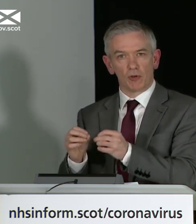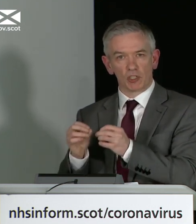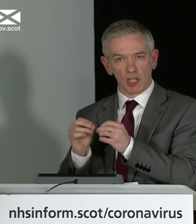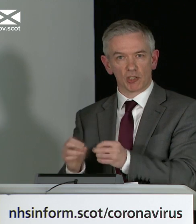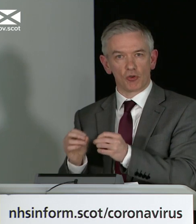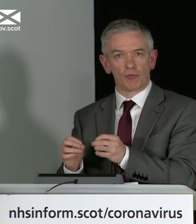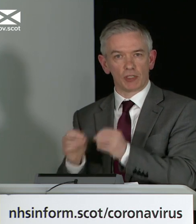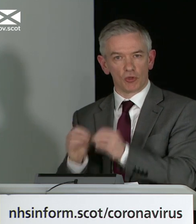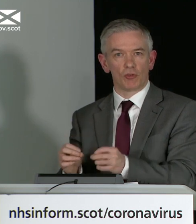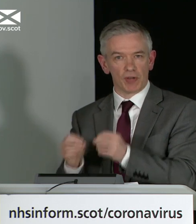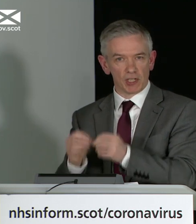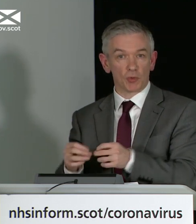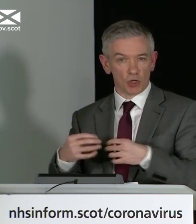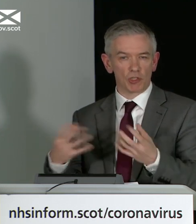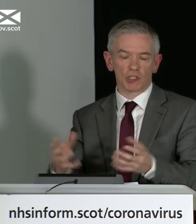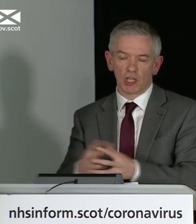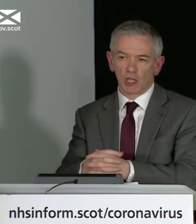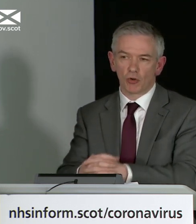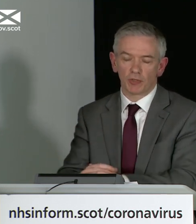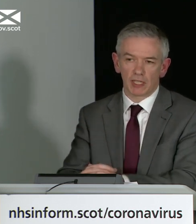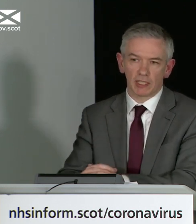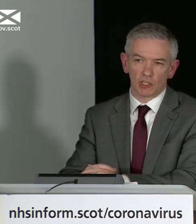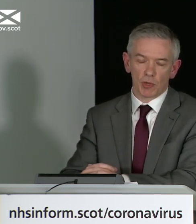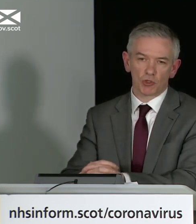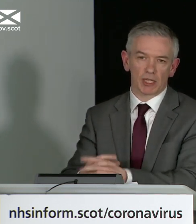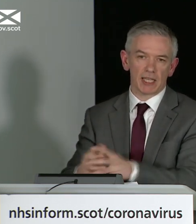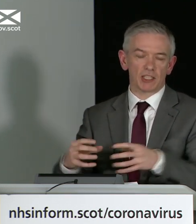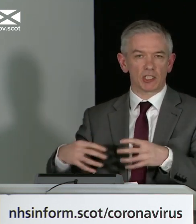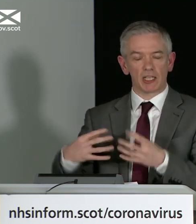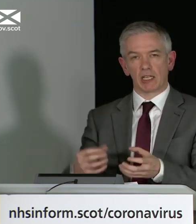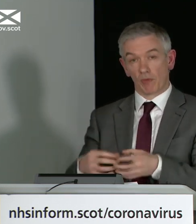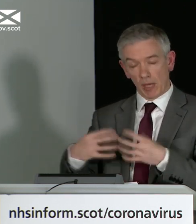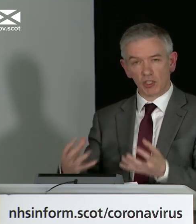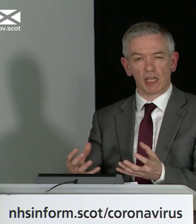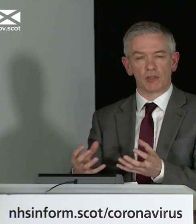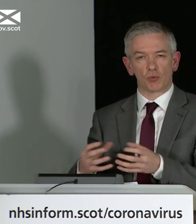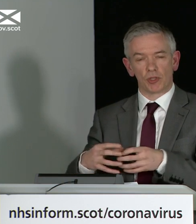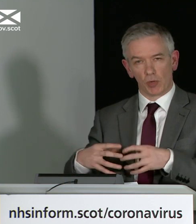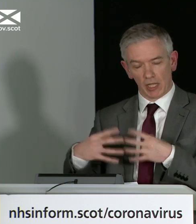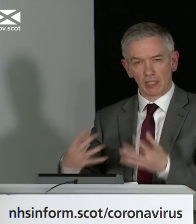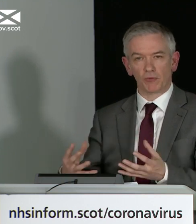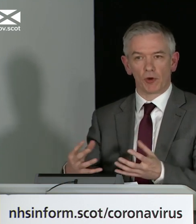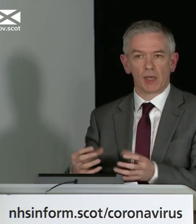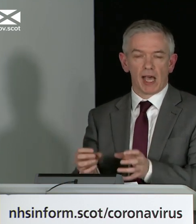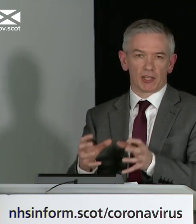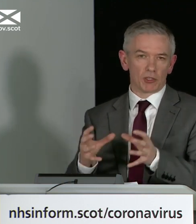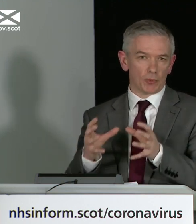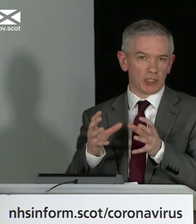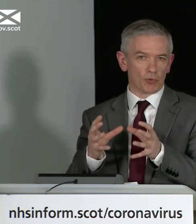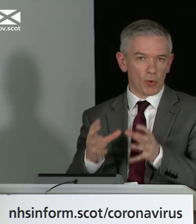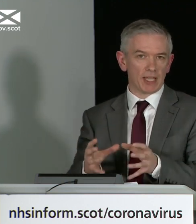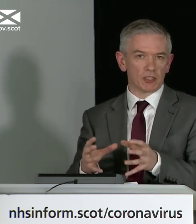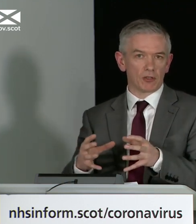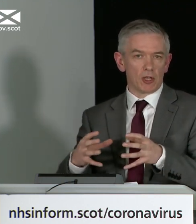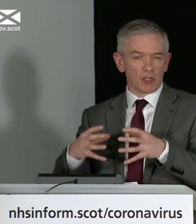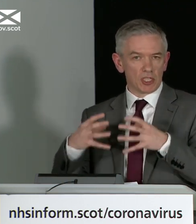for SARS-CoV-2, the virus which causes COVID-19 as well. So again, this is an area of emerging evidence, one that we're learning from. And I think that we